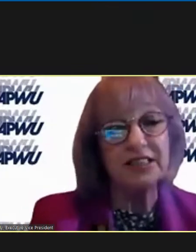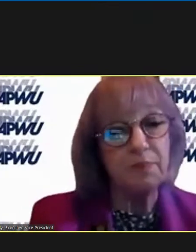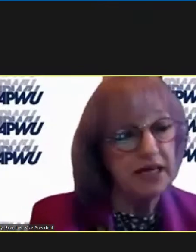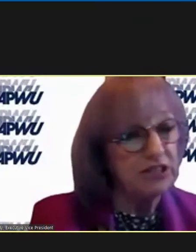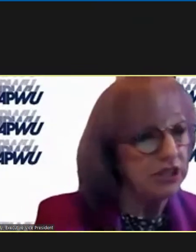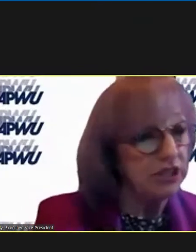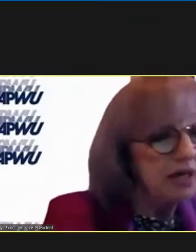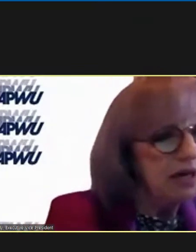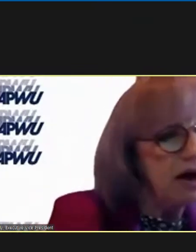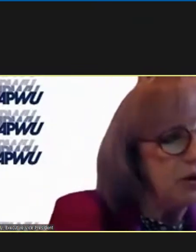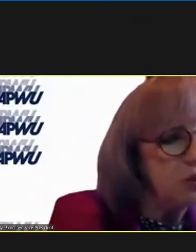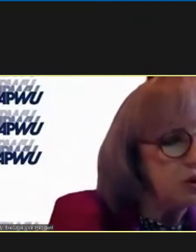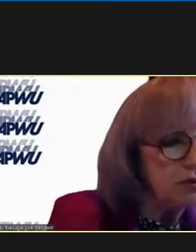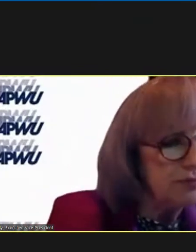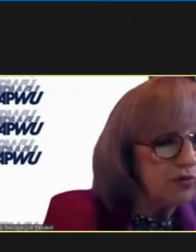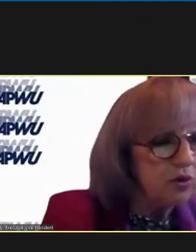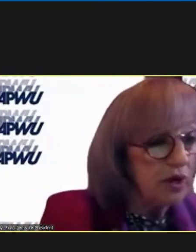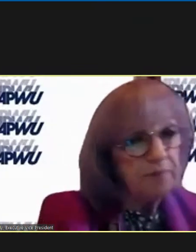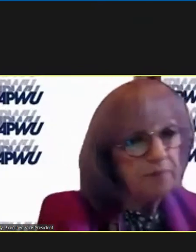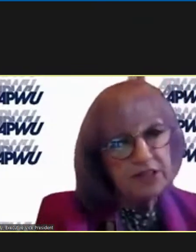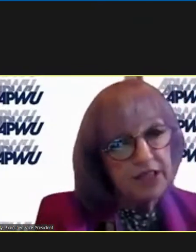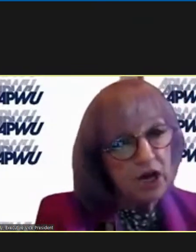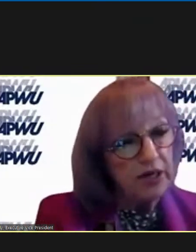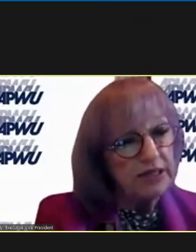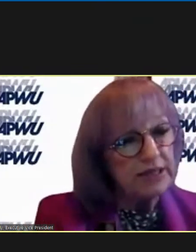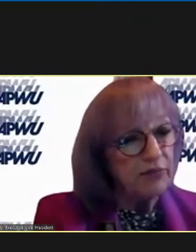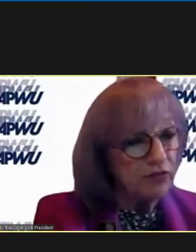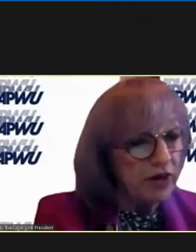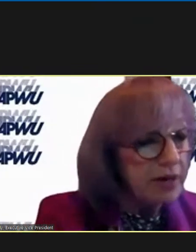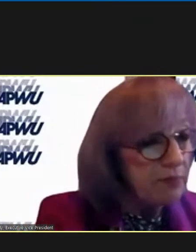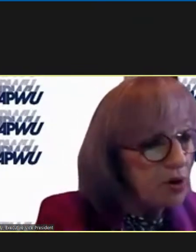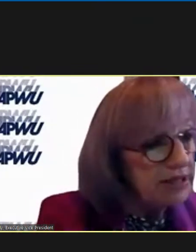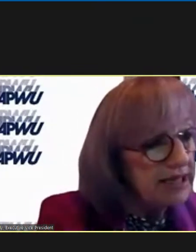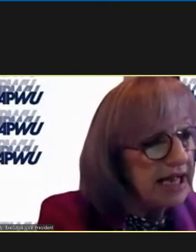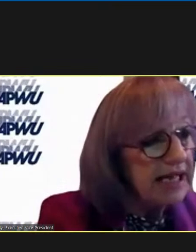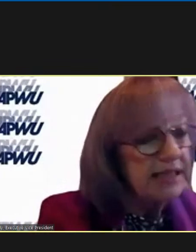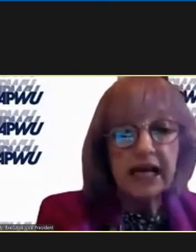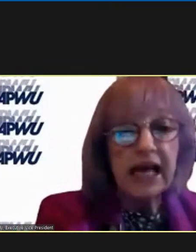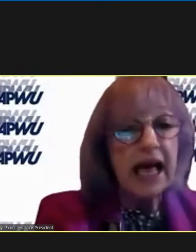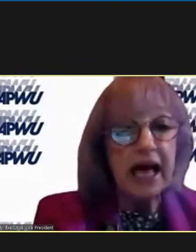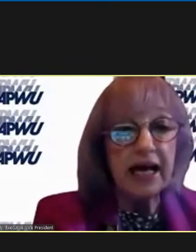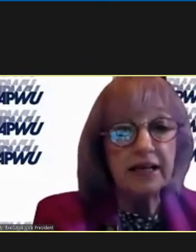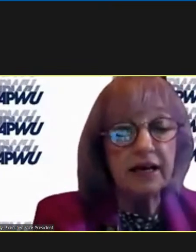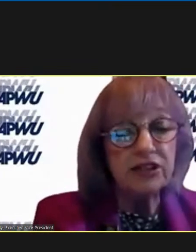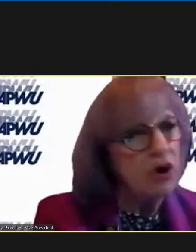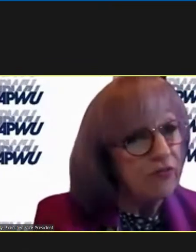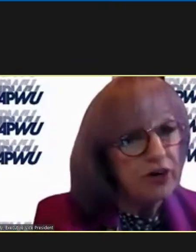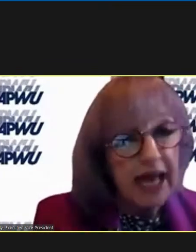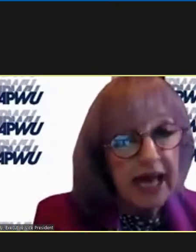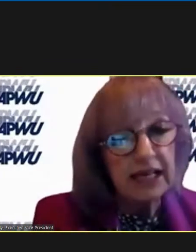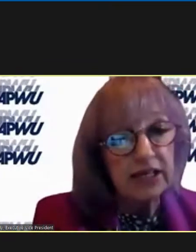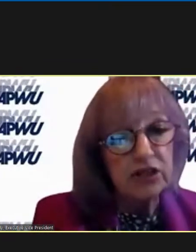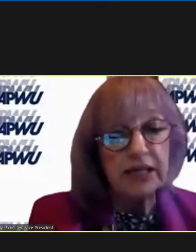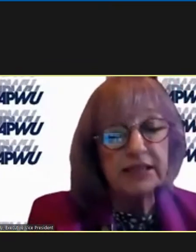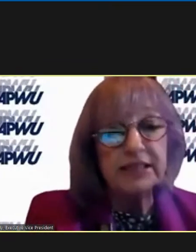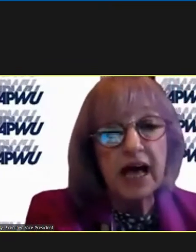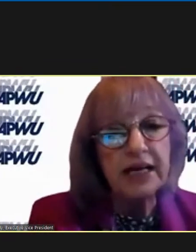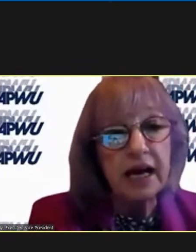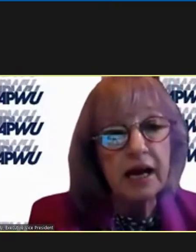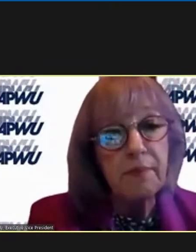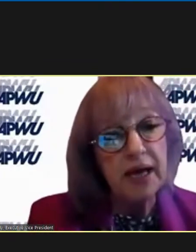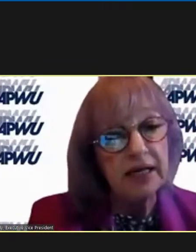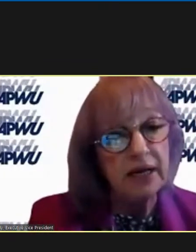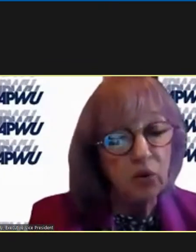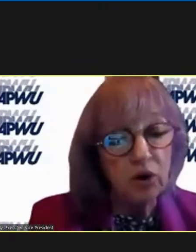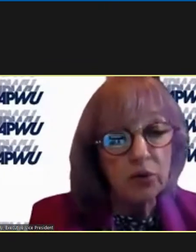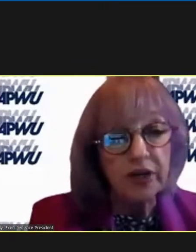your participation on the workroom floor so it's very important to us and uh don't forget that you can